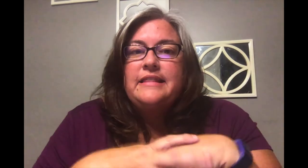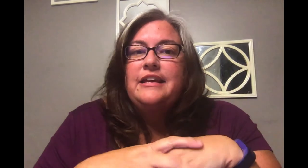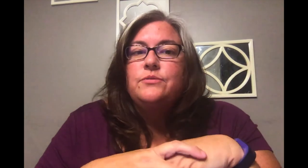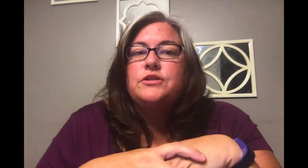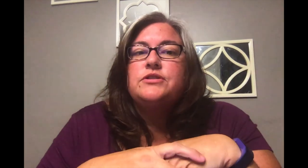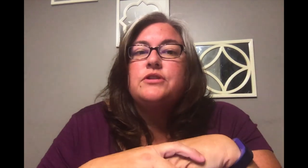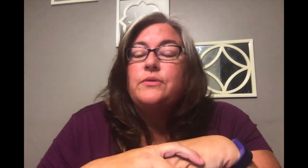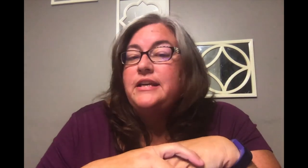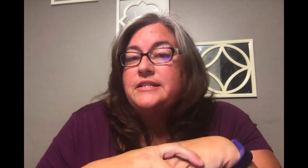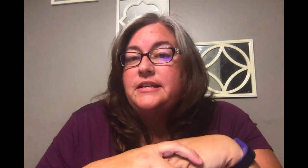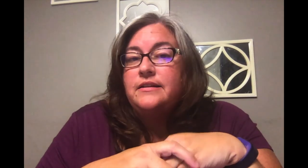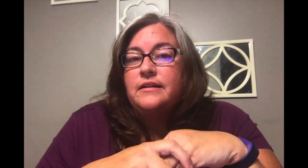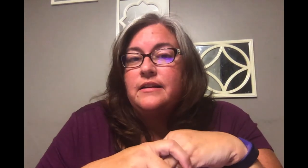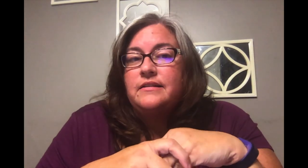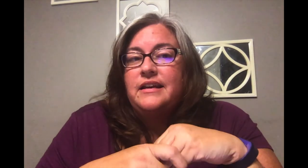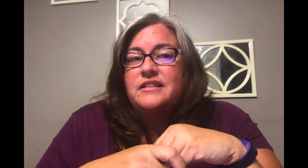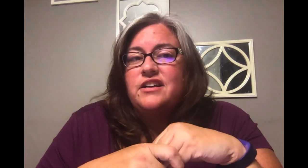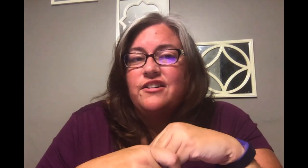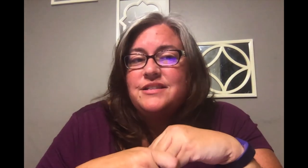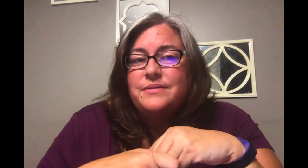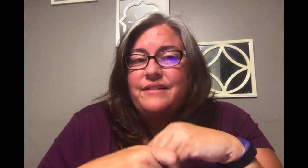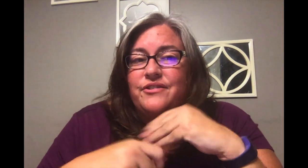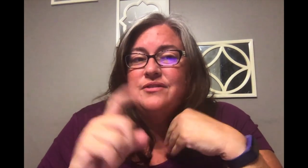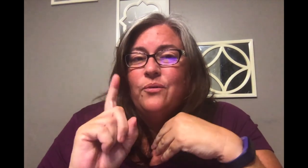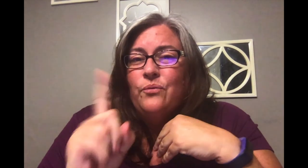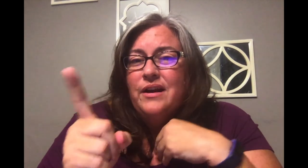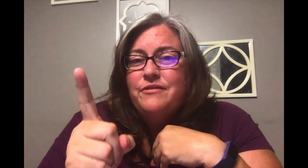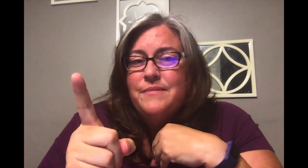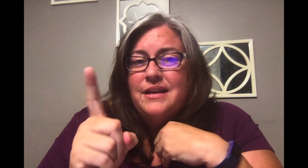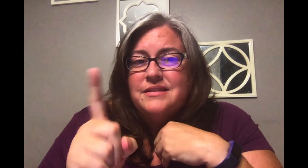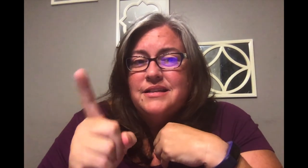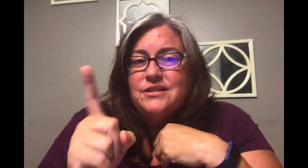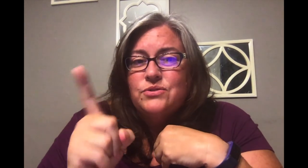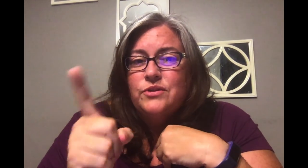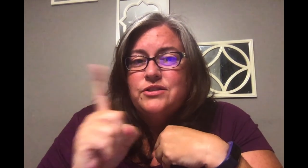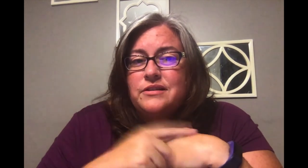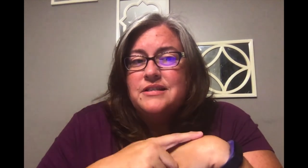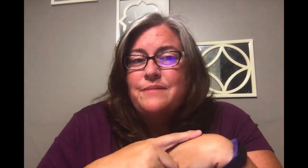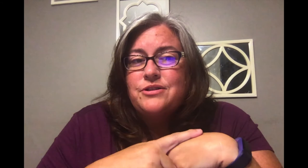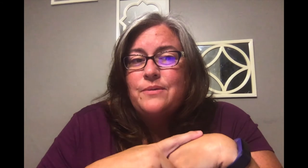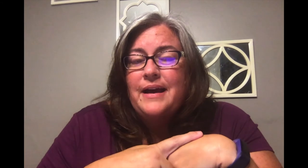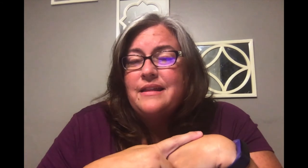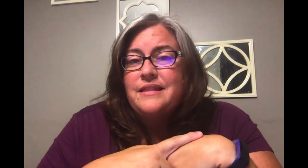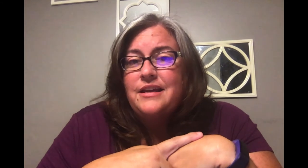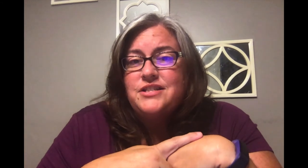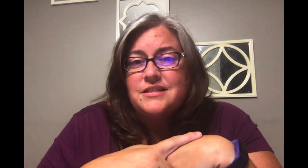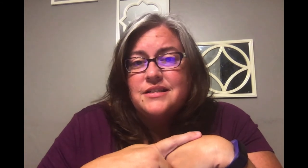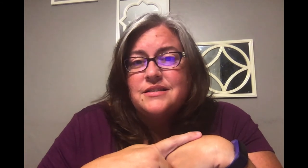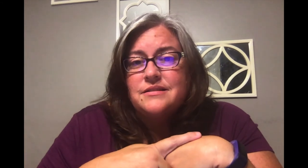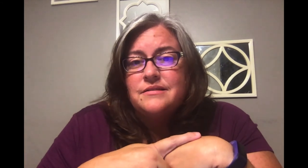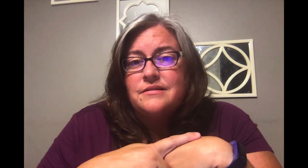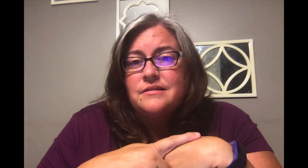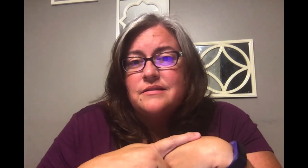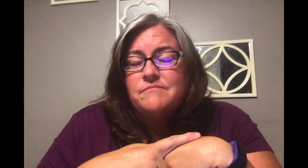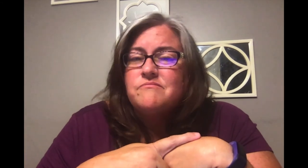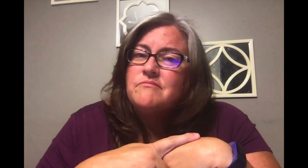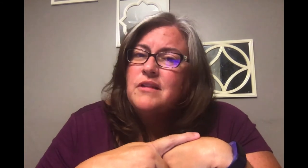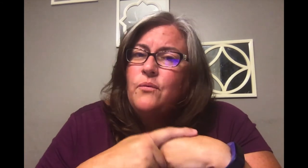thank you Is so easy That it's hard to believe That only one of the men In today's story Took the time to go back And thank Jesus I wonder